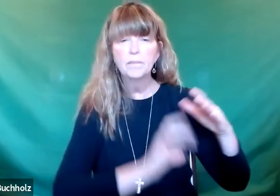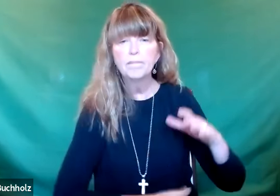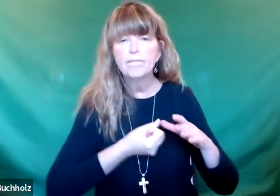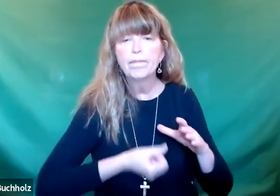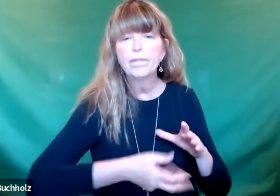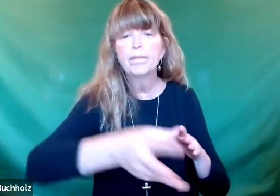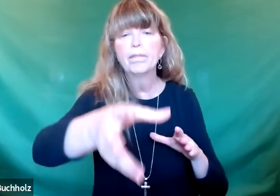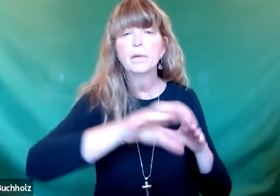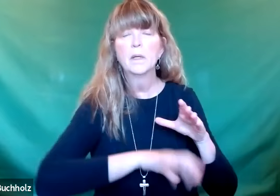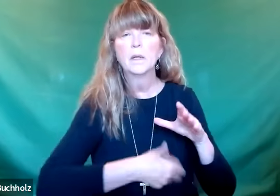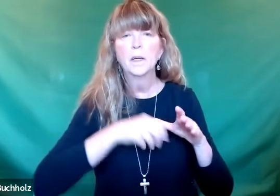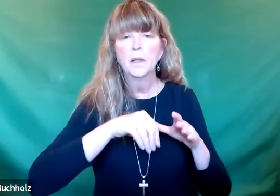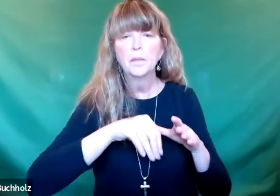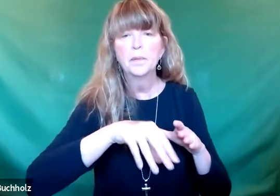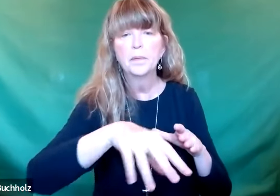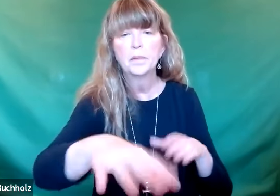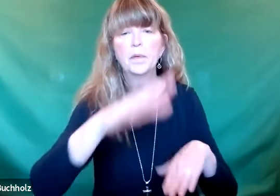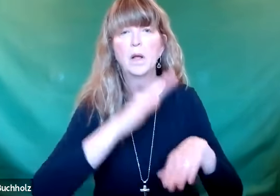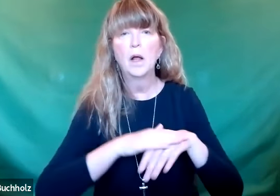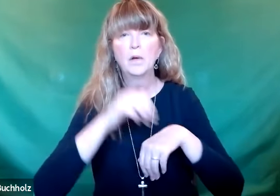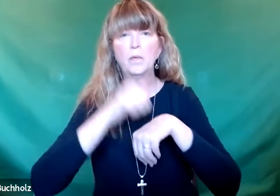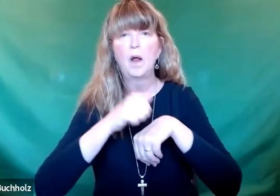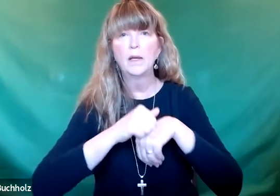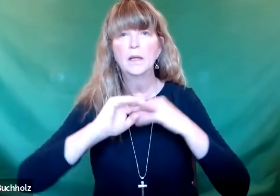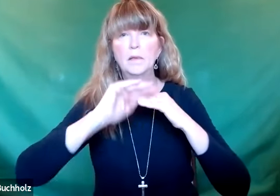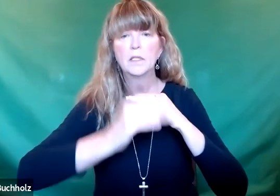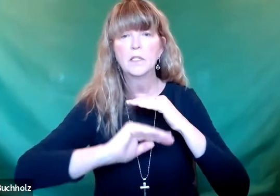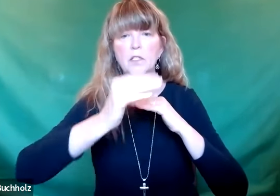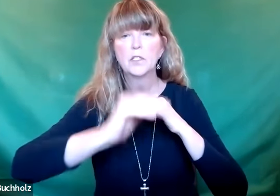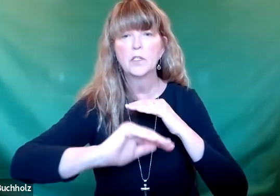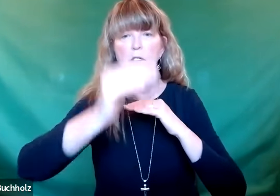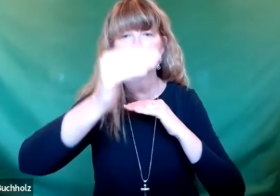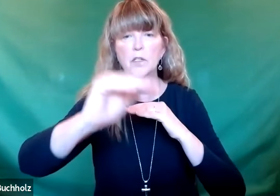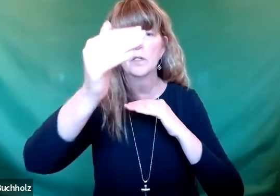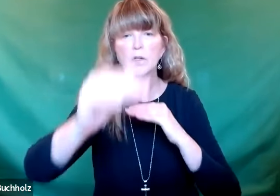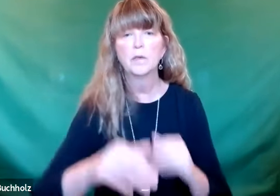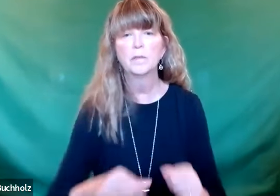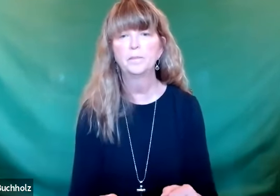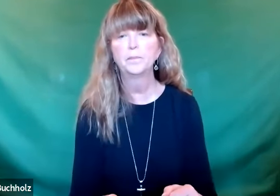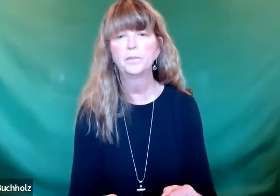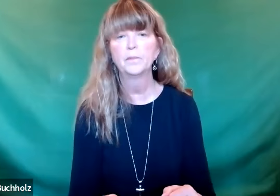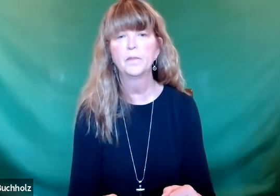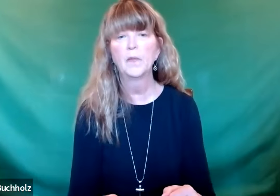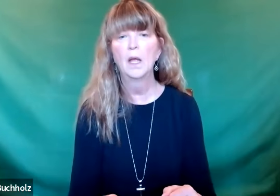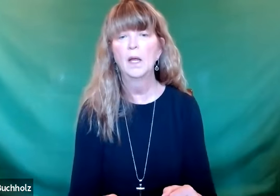Some of the seeds fell on soil, on rocky domain.